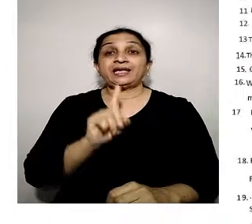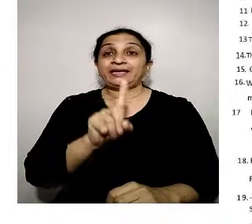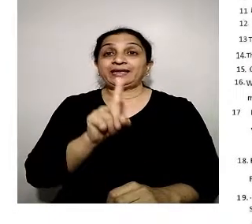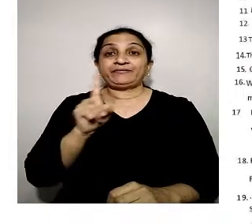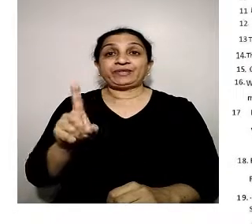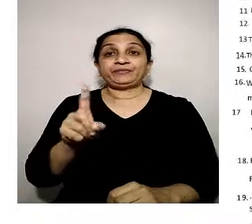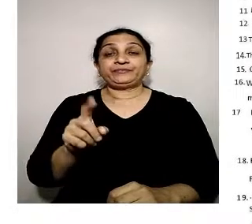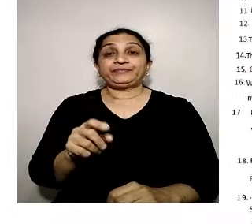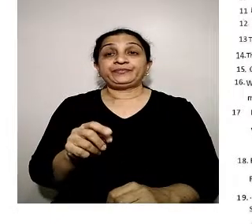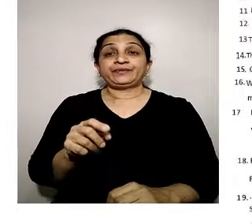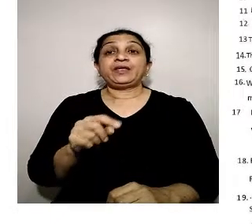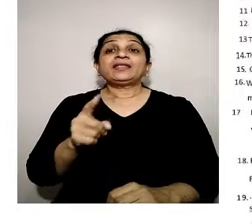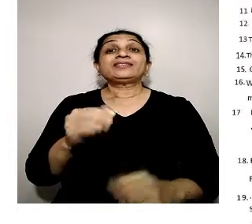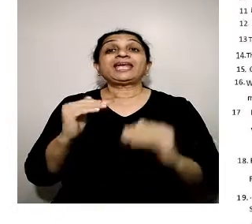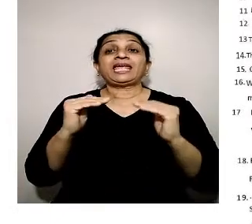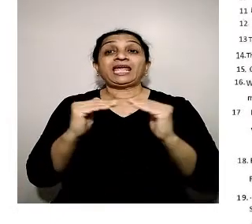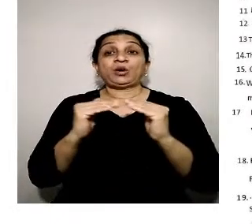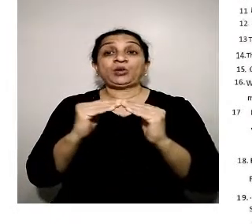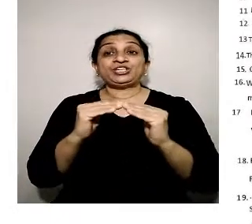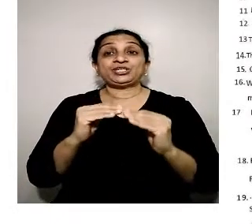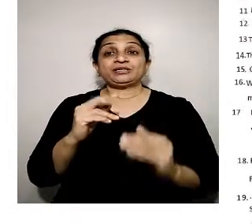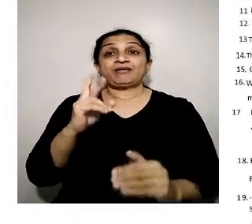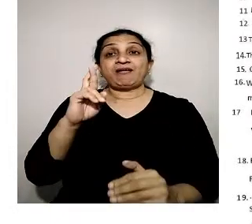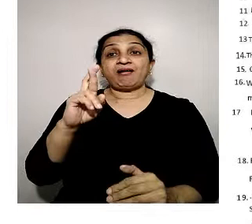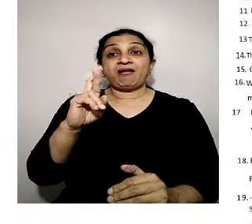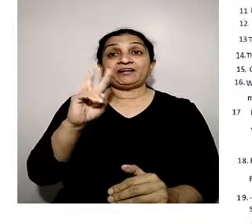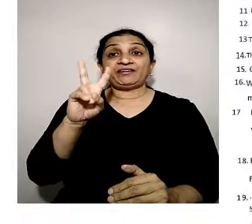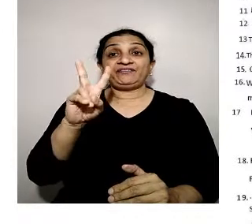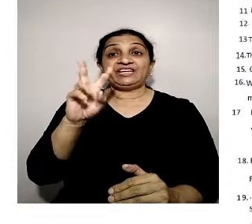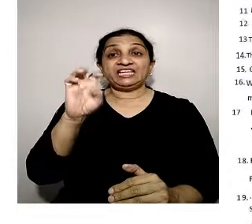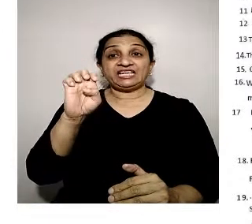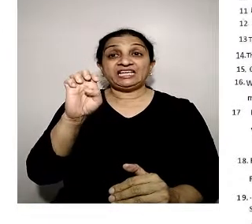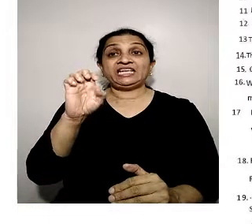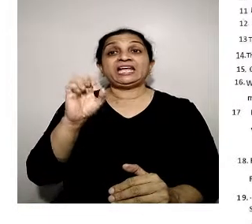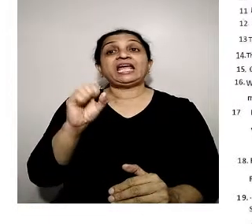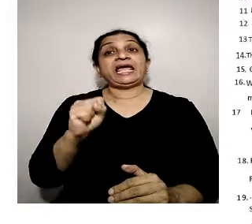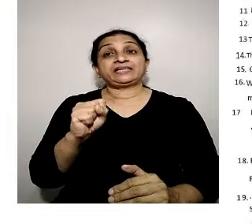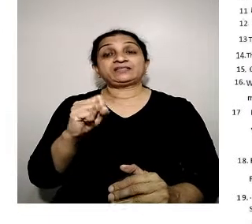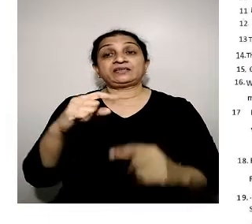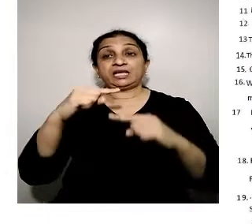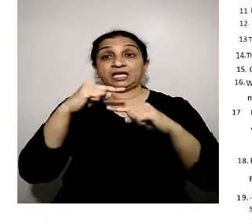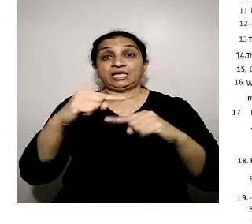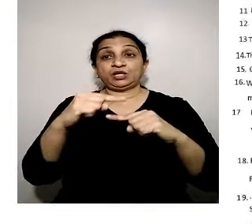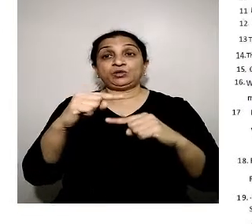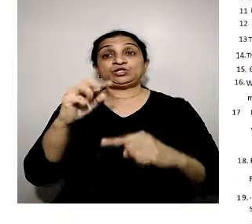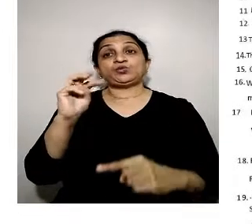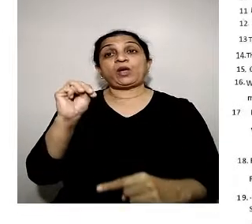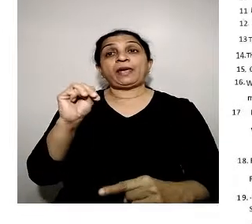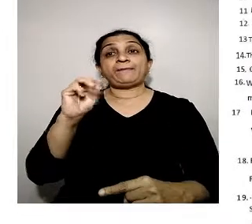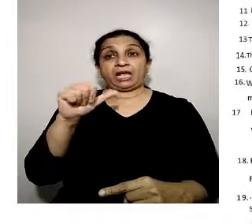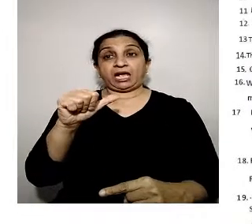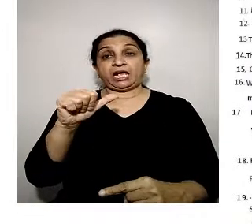Eleven. In the expression RBEX equal to